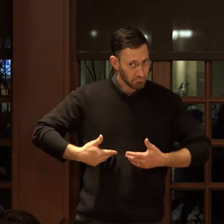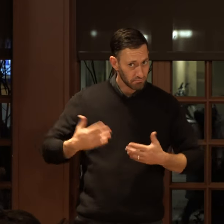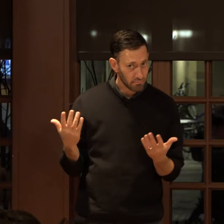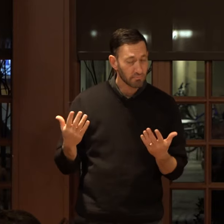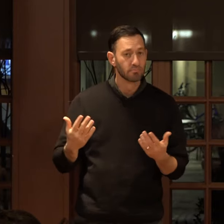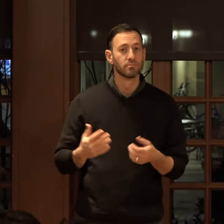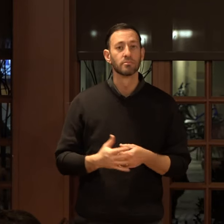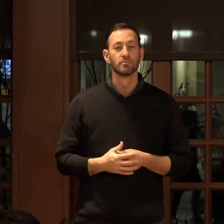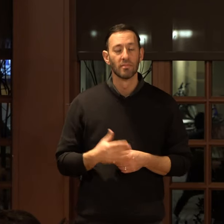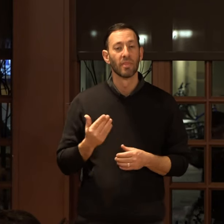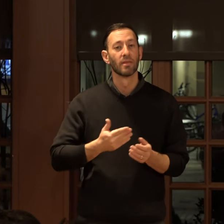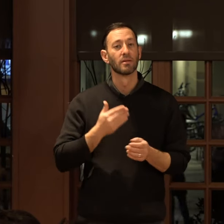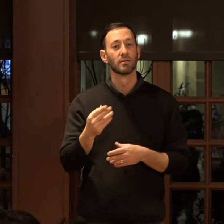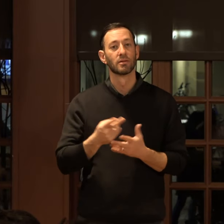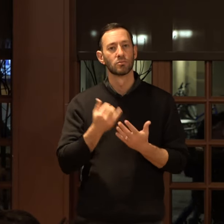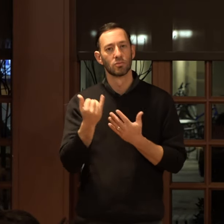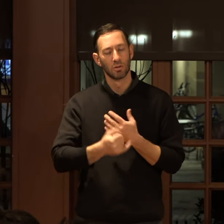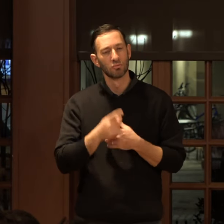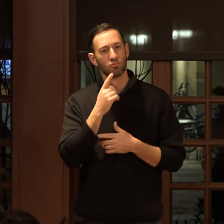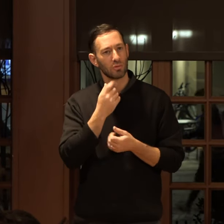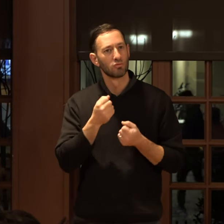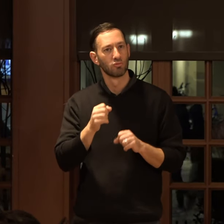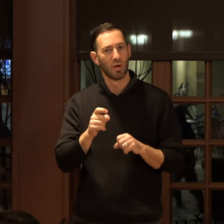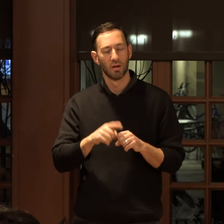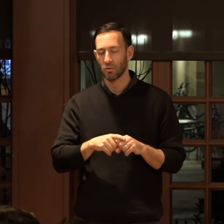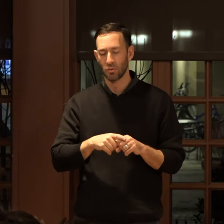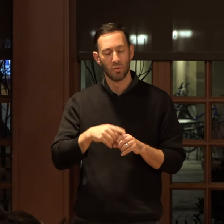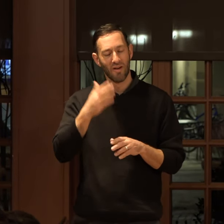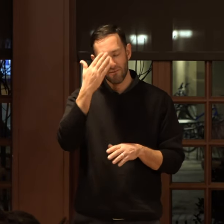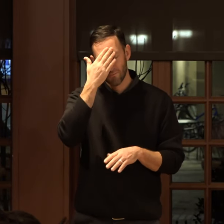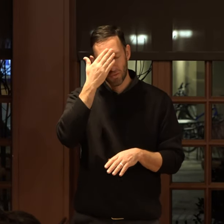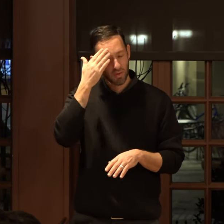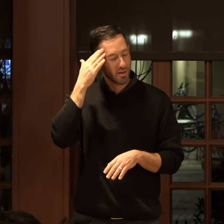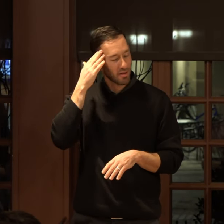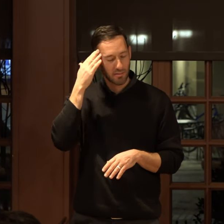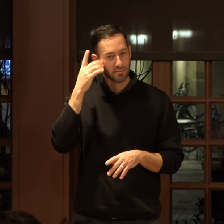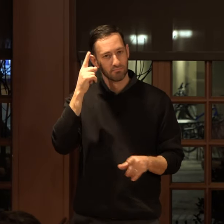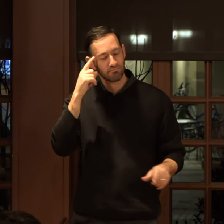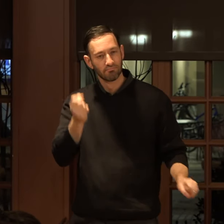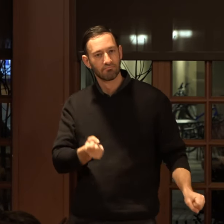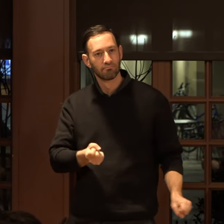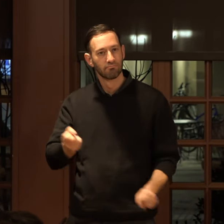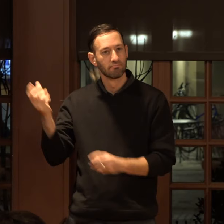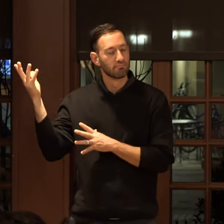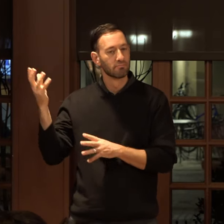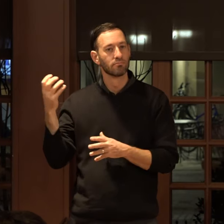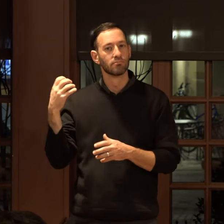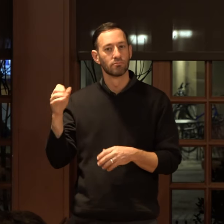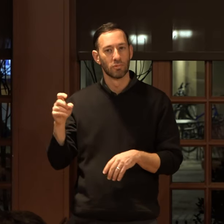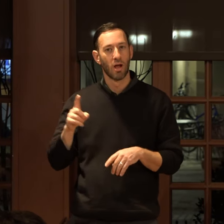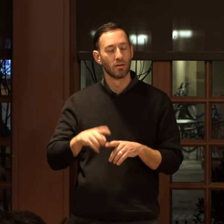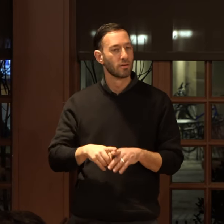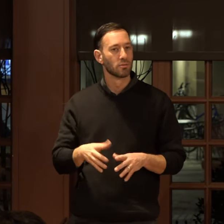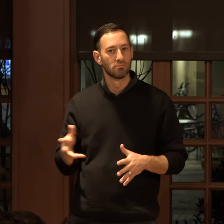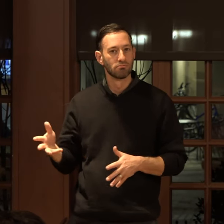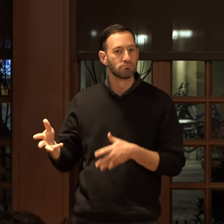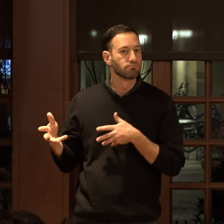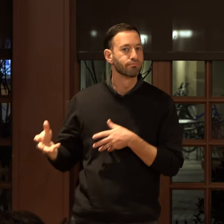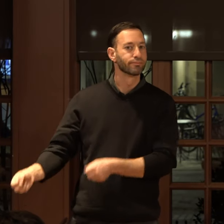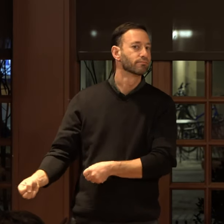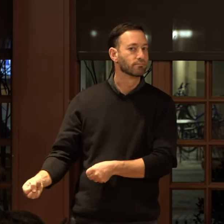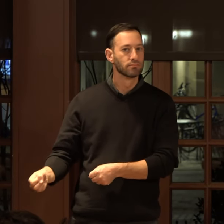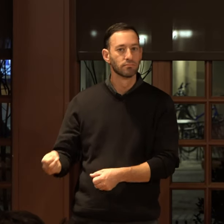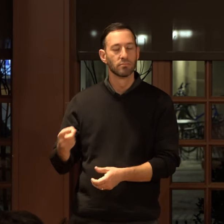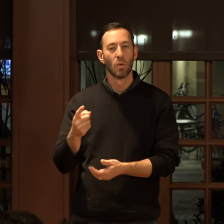And so this next project is really trying to unlearn a lot of it and trying to unlearn what hearing